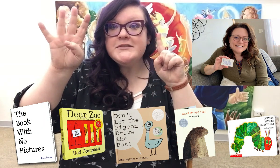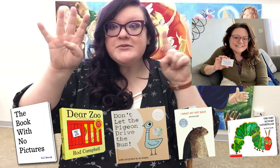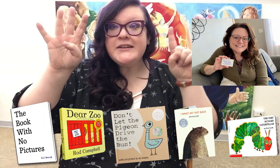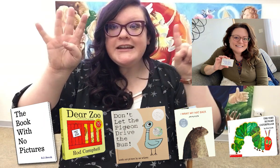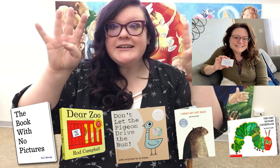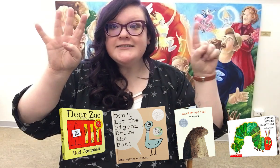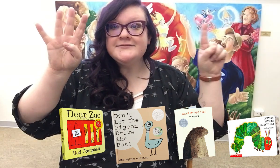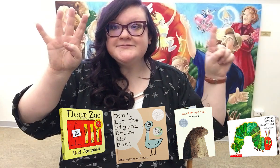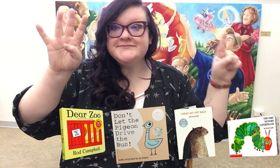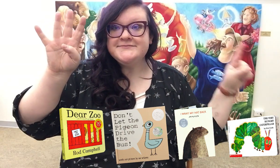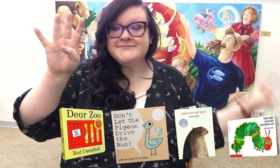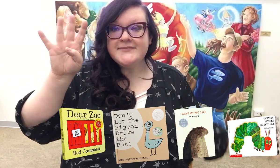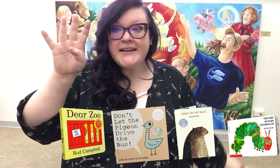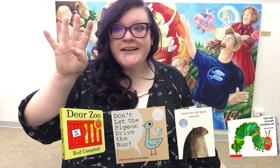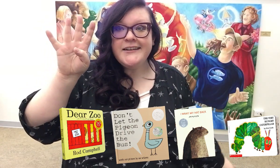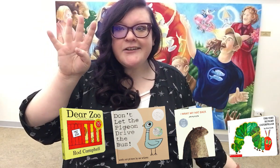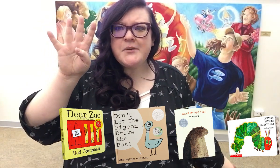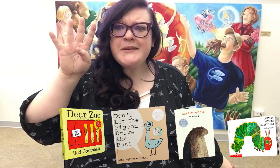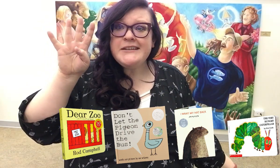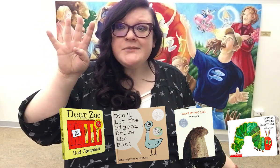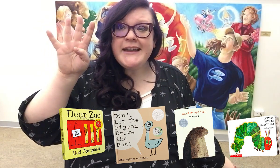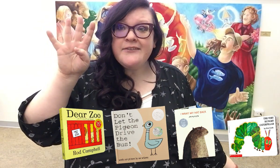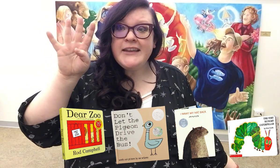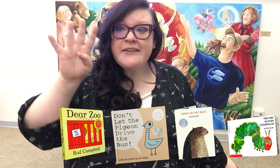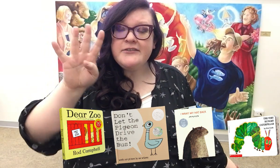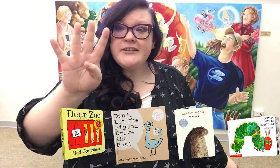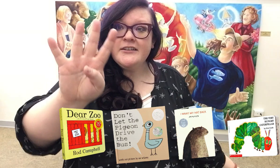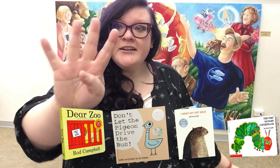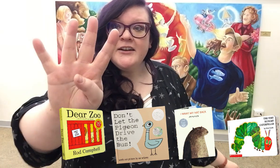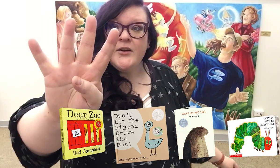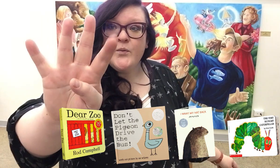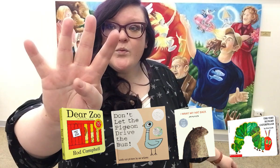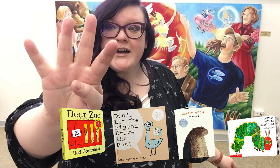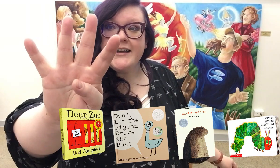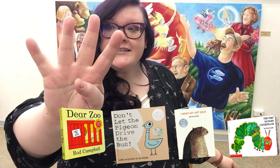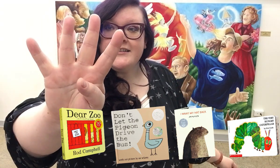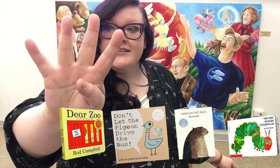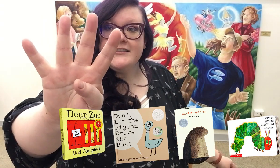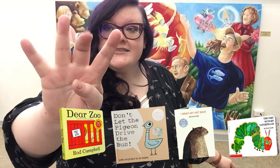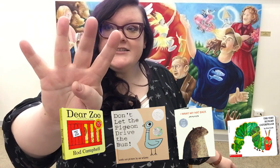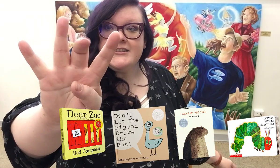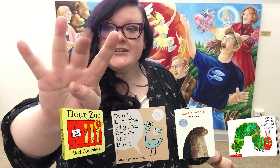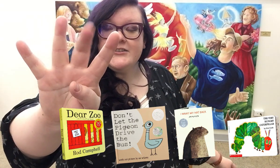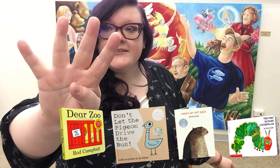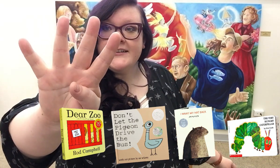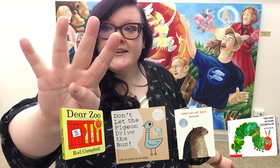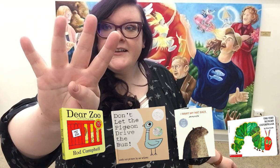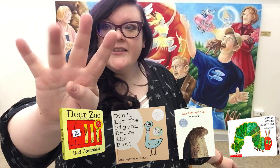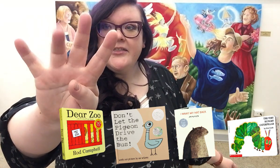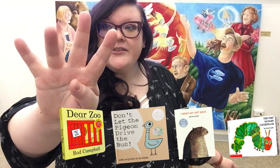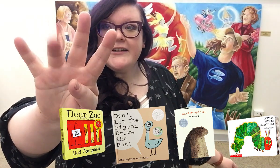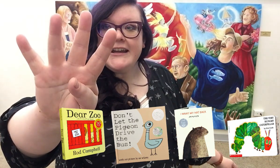to read. Now how many do we have left? One, two, three,